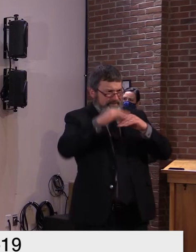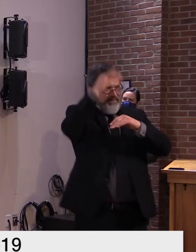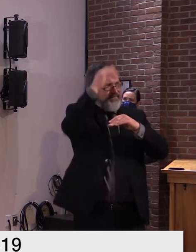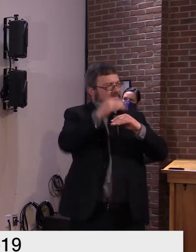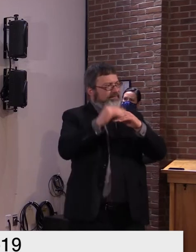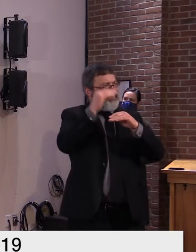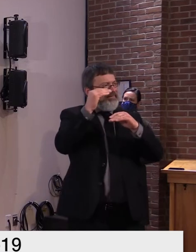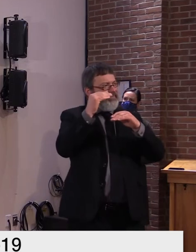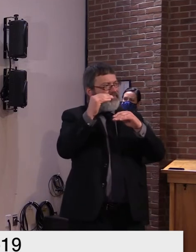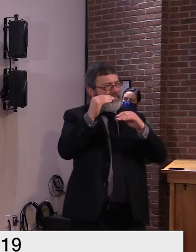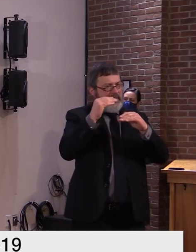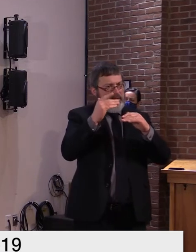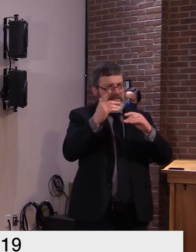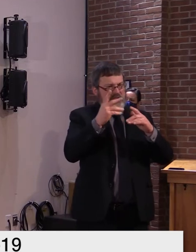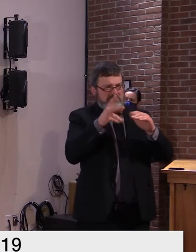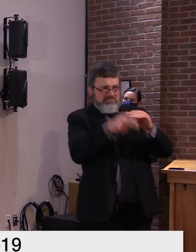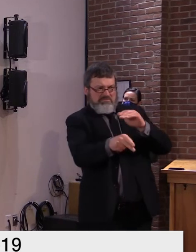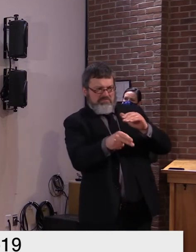So, first of all, thank you.